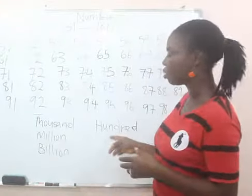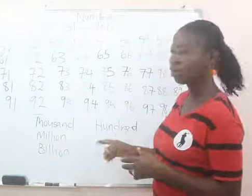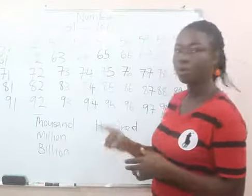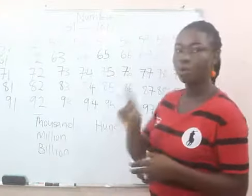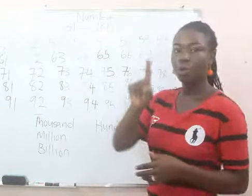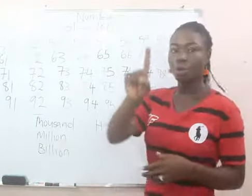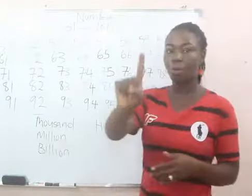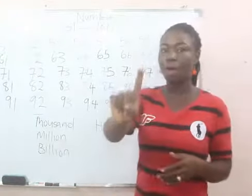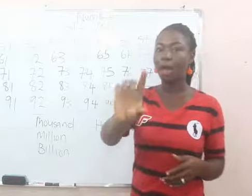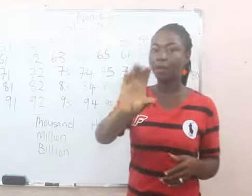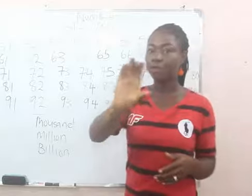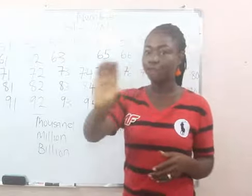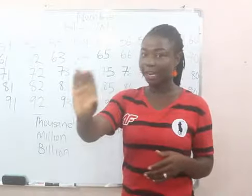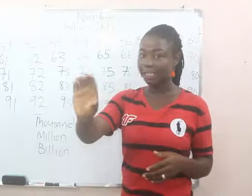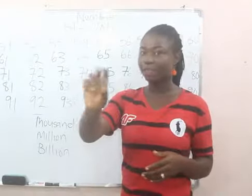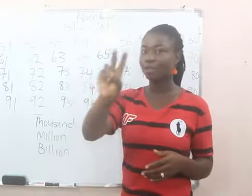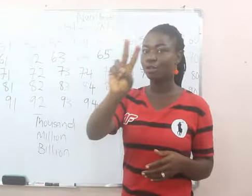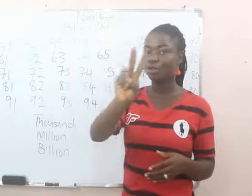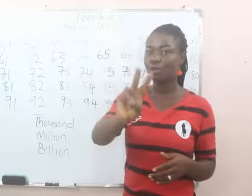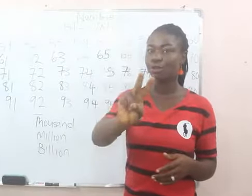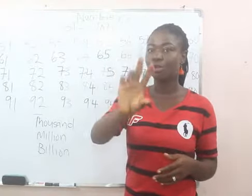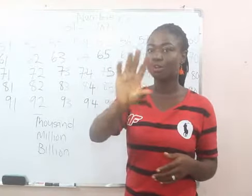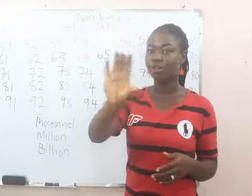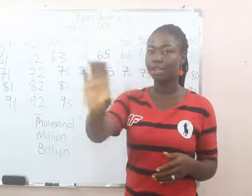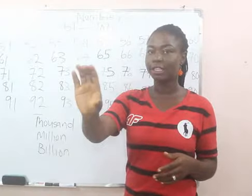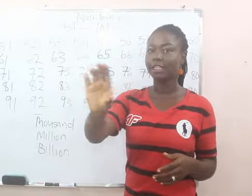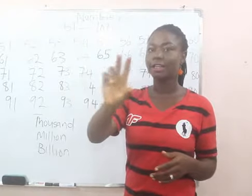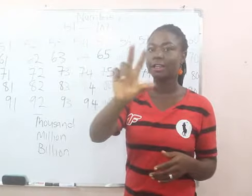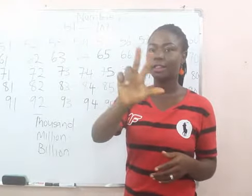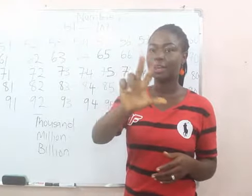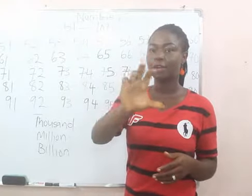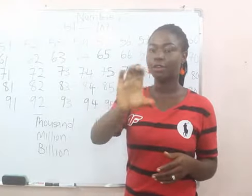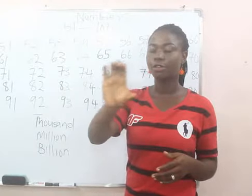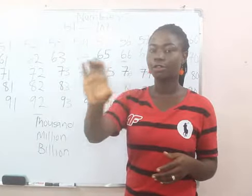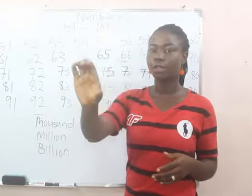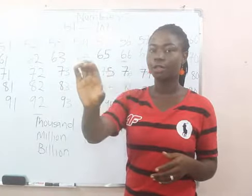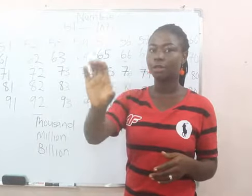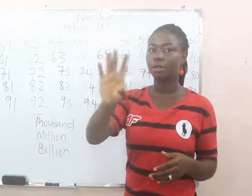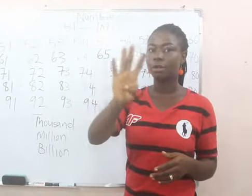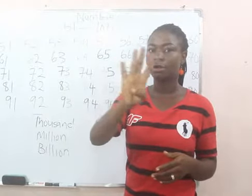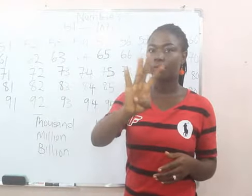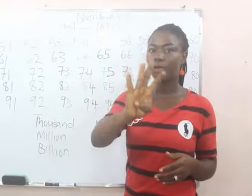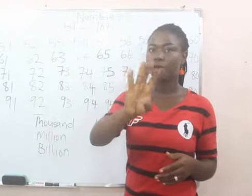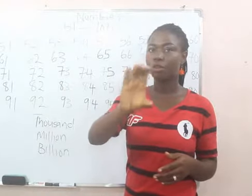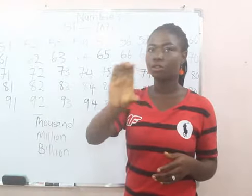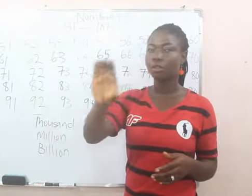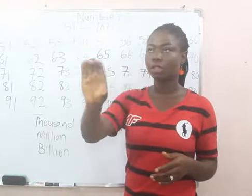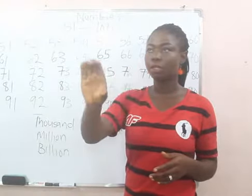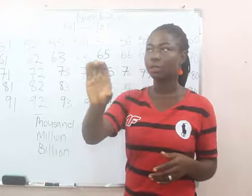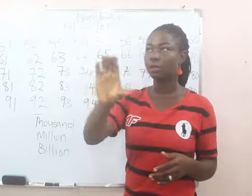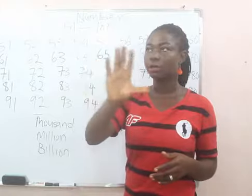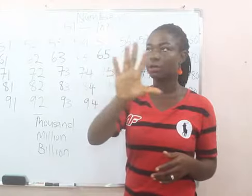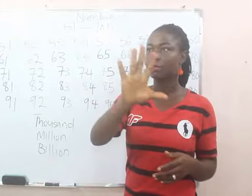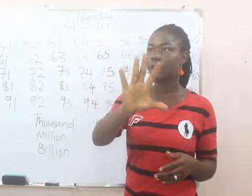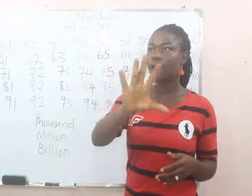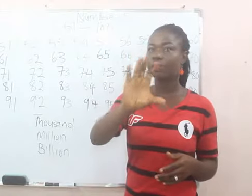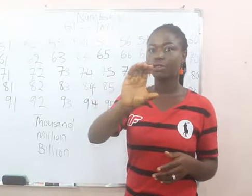is 100, 200, 300, 400, 500,